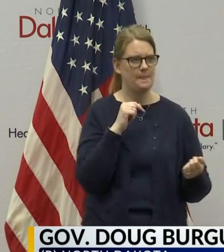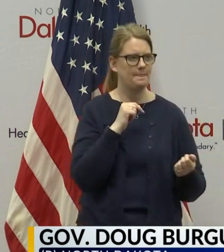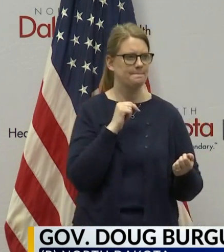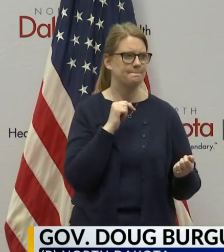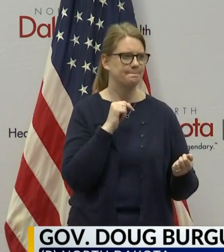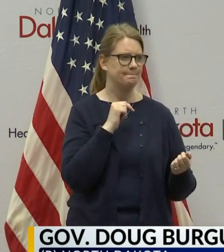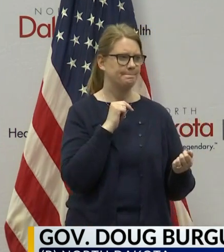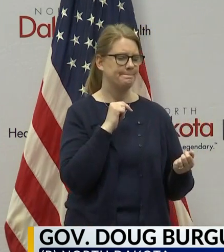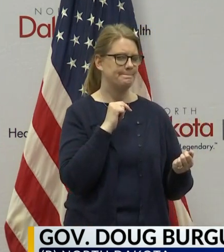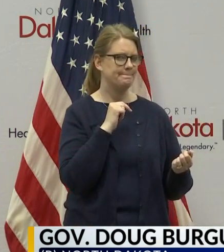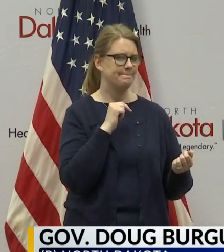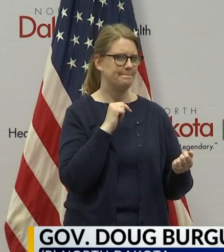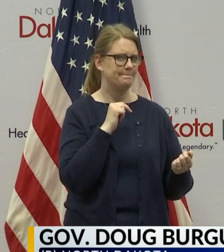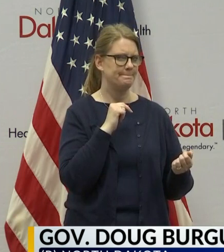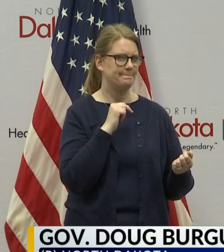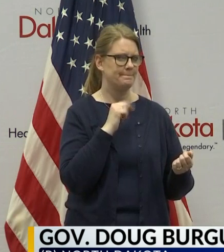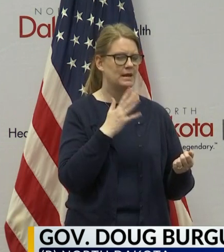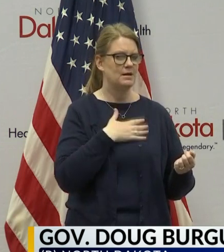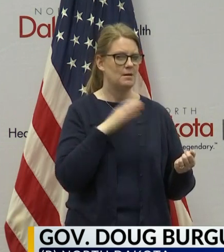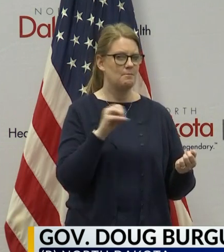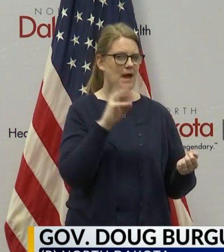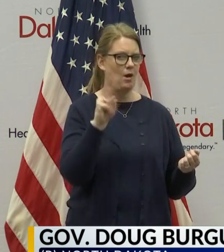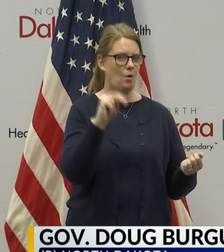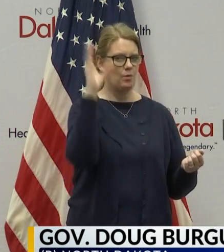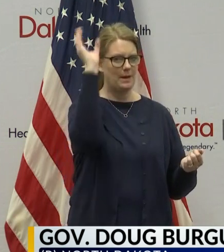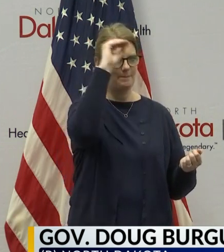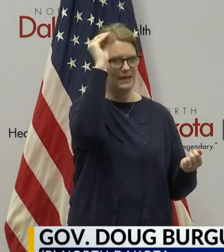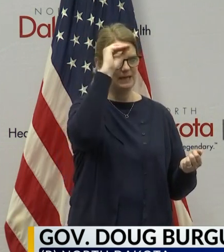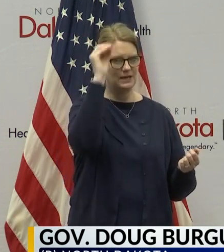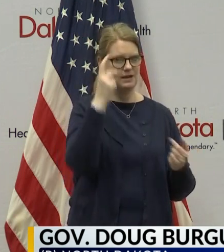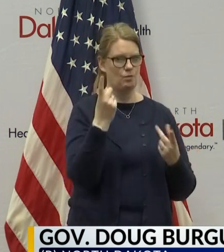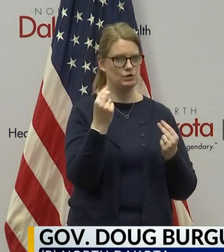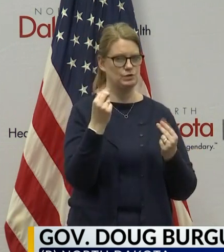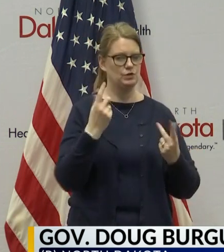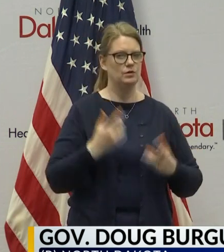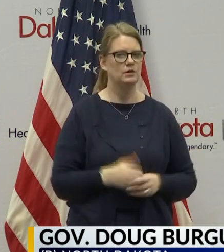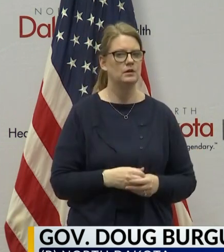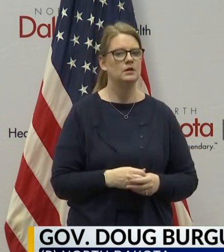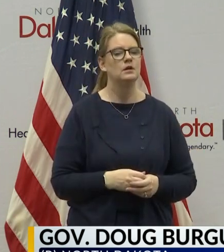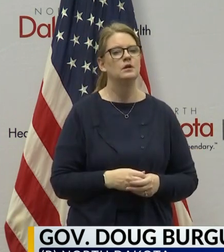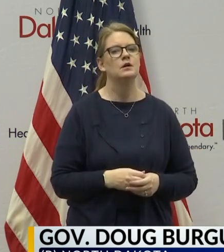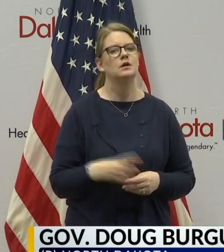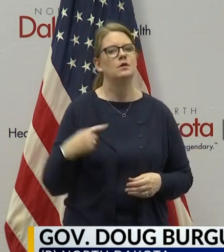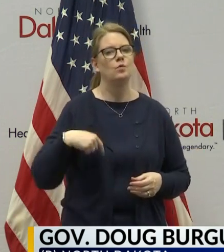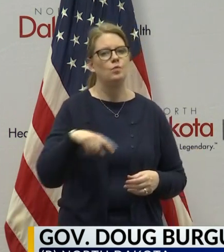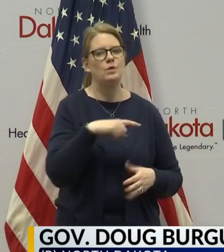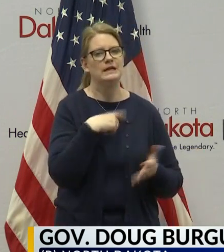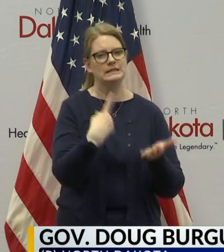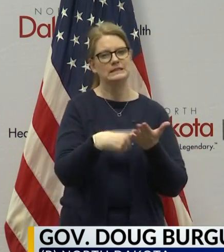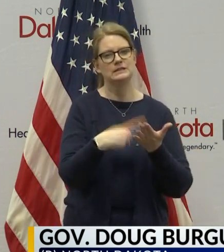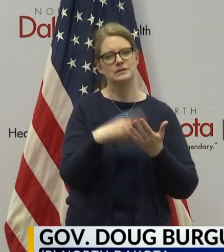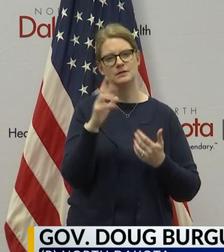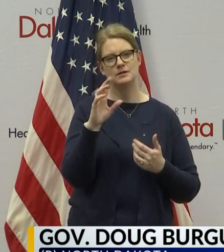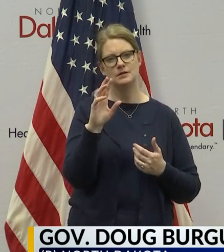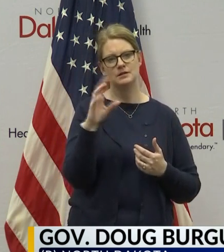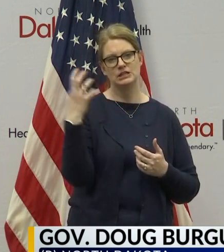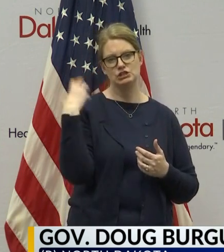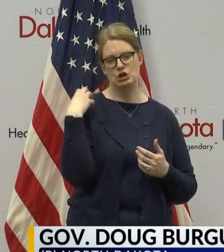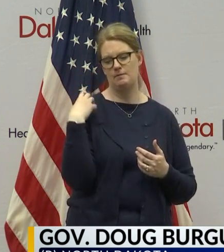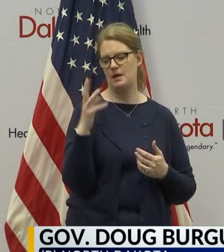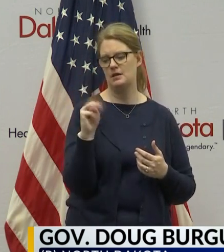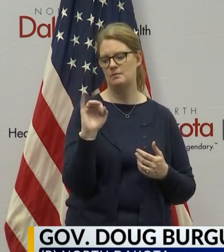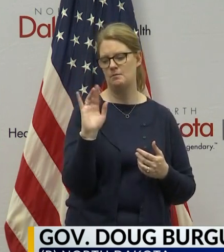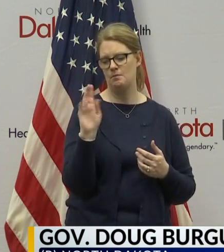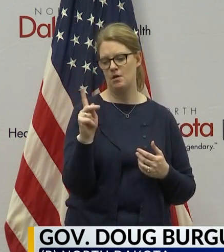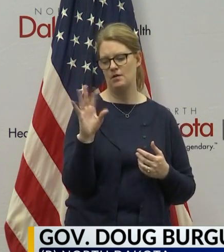own opinion in here about where we should go next. I had conversations with Chairman Mark Fox today